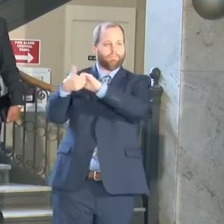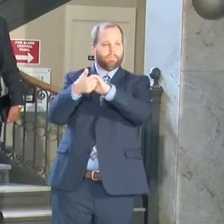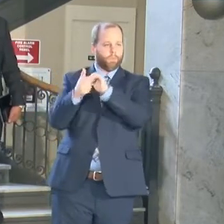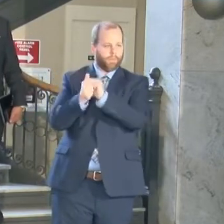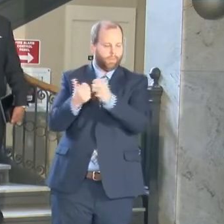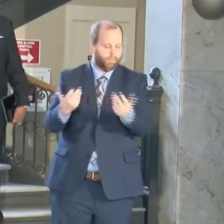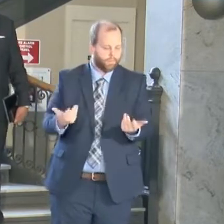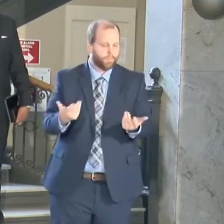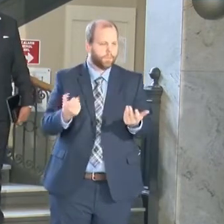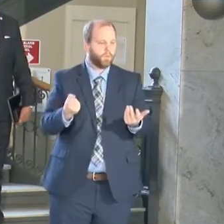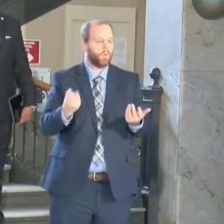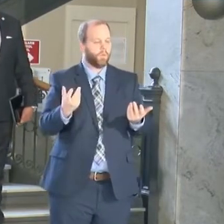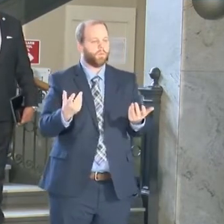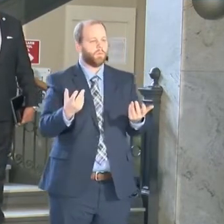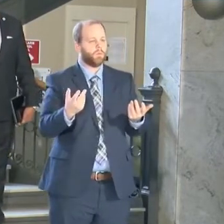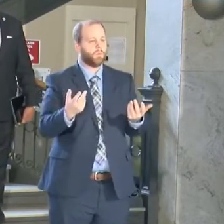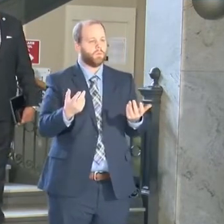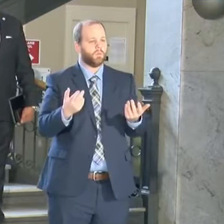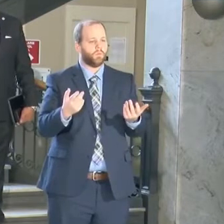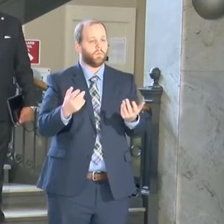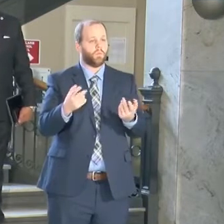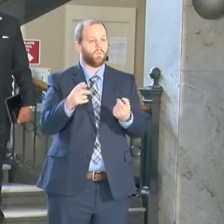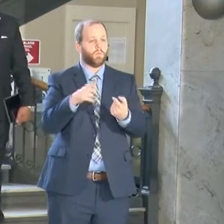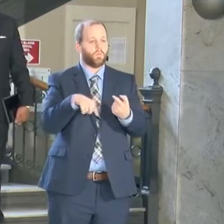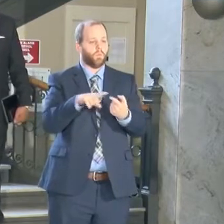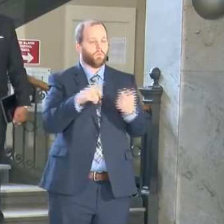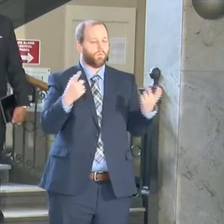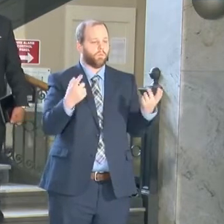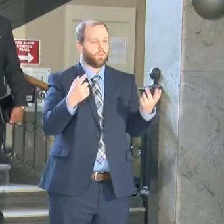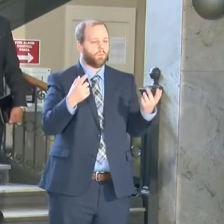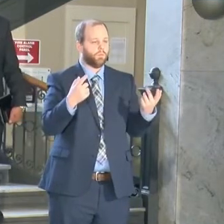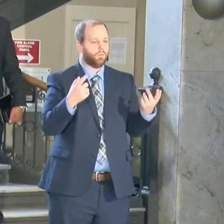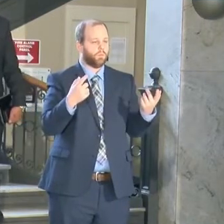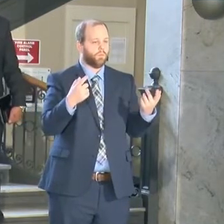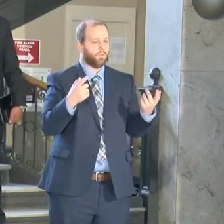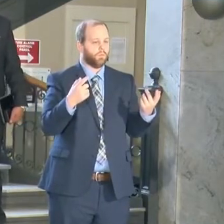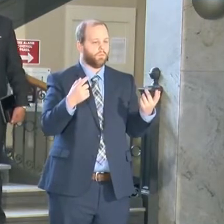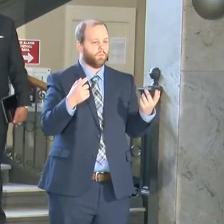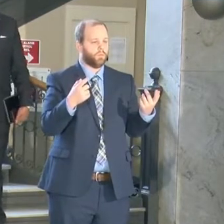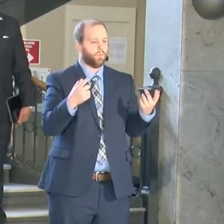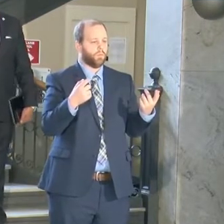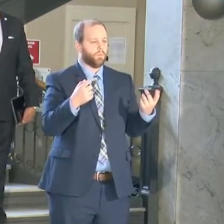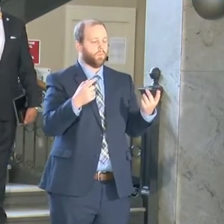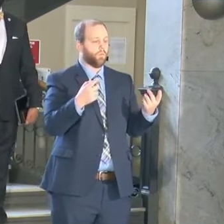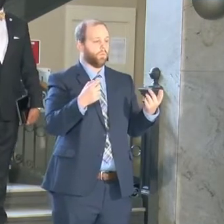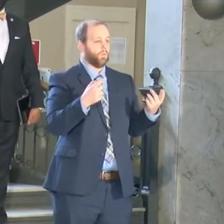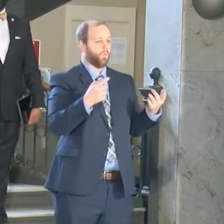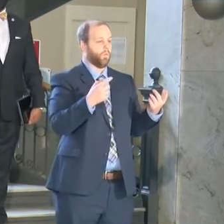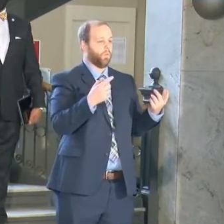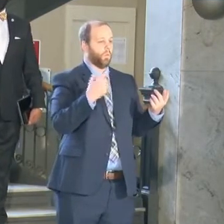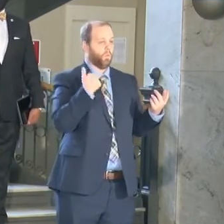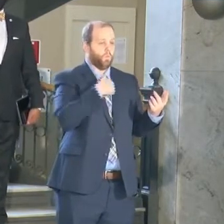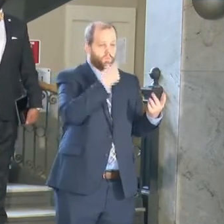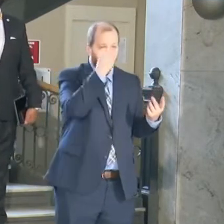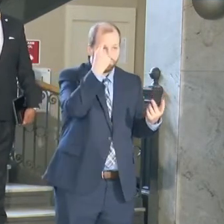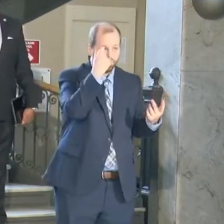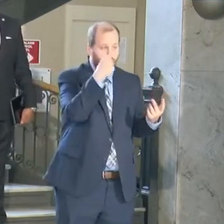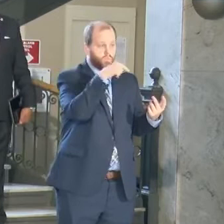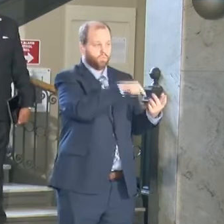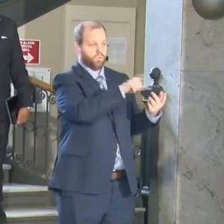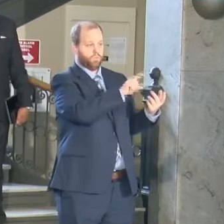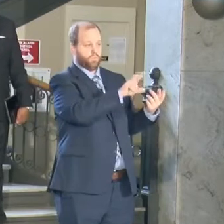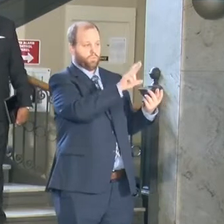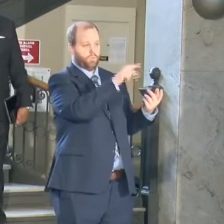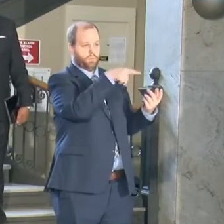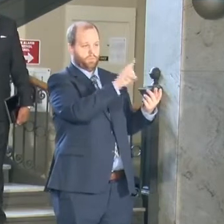And so when we move from that standpoint that it has to be more than just our law enforcement officers, it has to be a holistic approach.